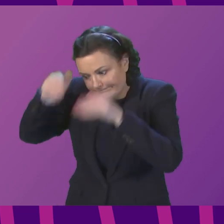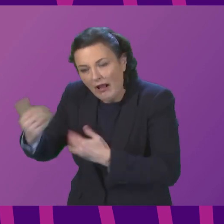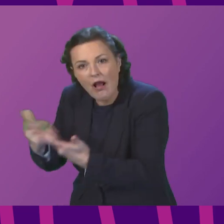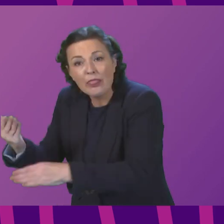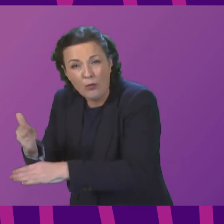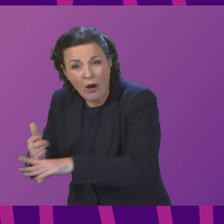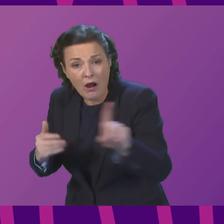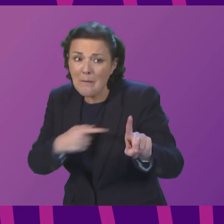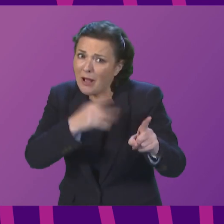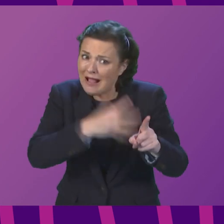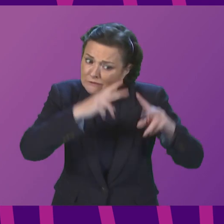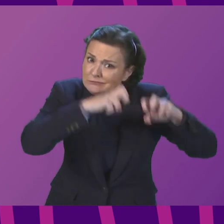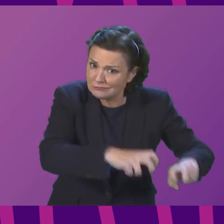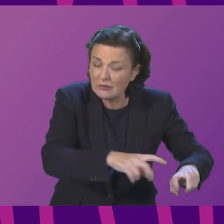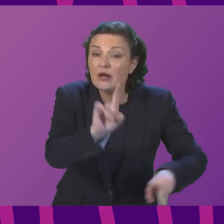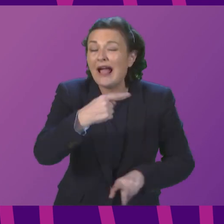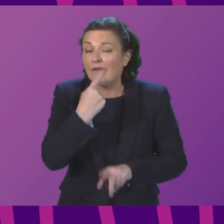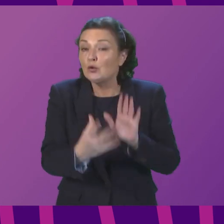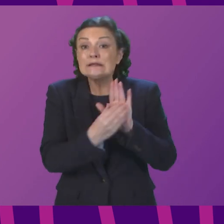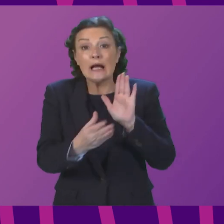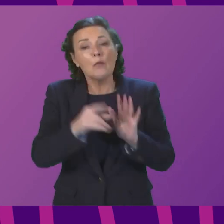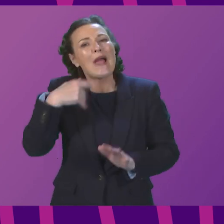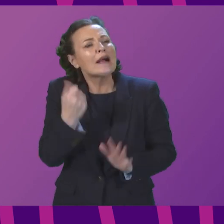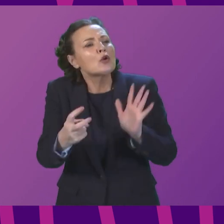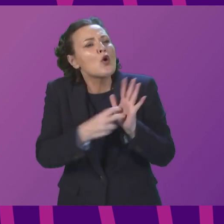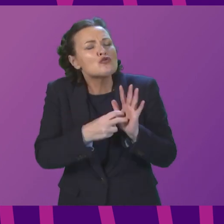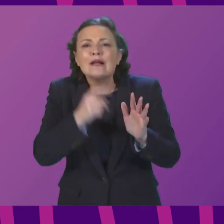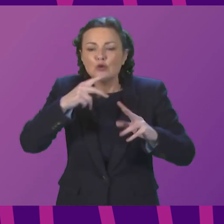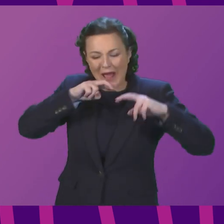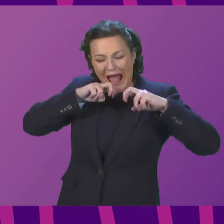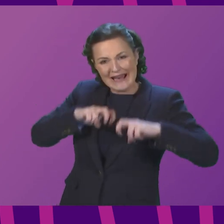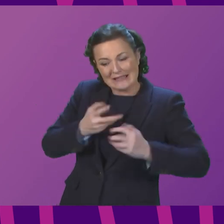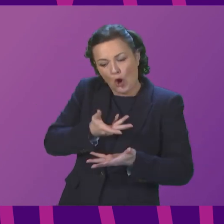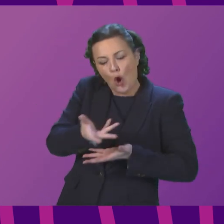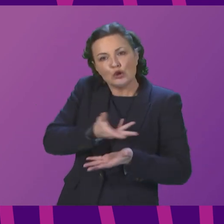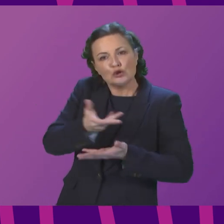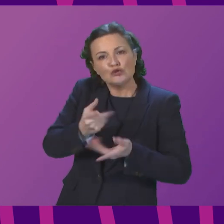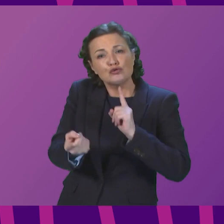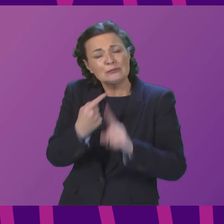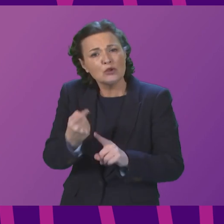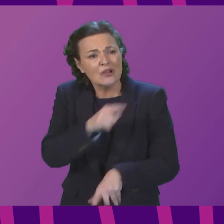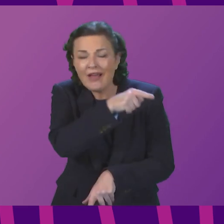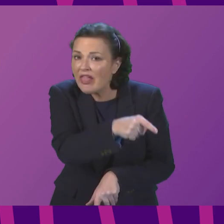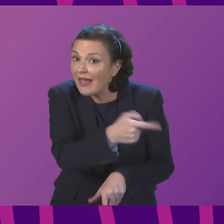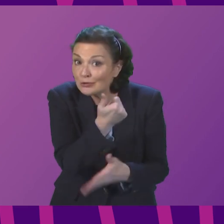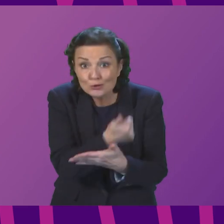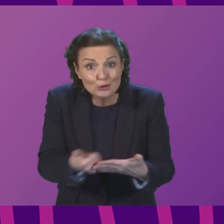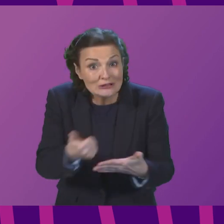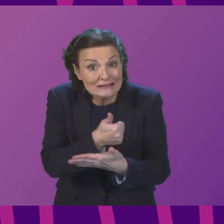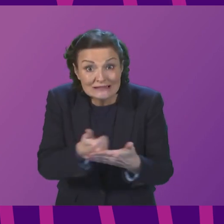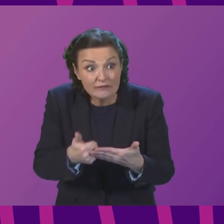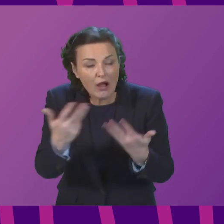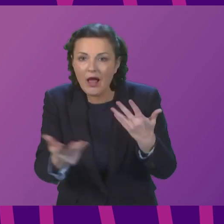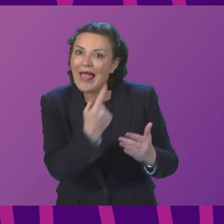talking about, a contract to analyse the consultation responses. It is routine for analysis of consultation responses to be